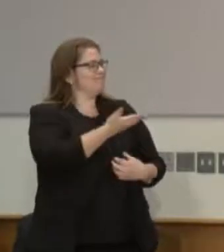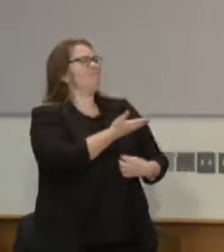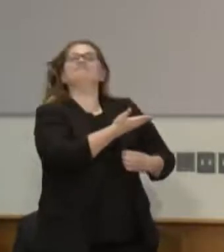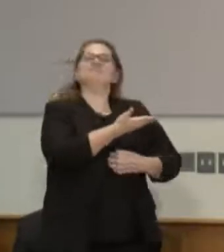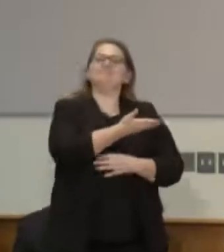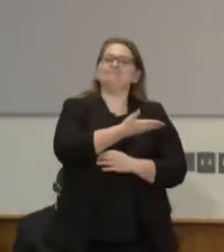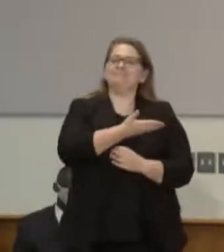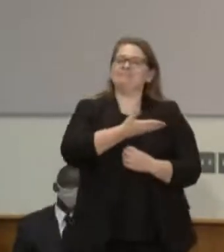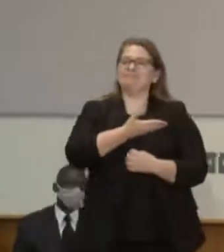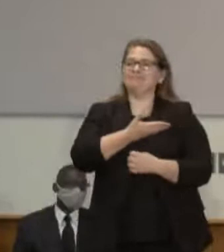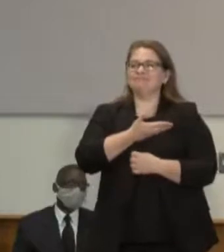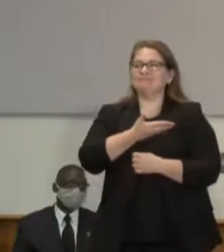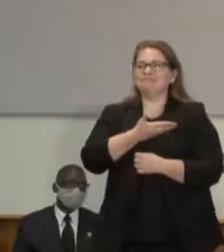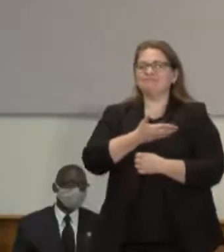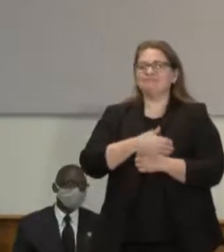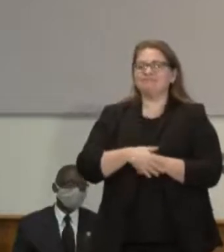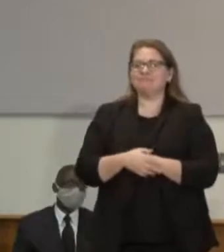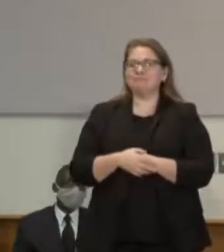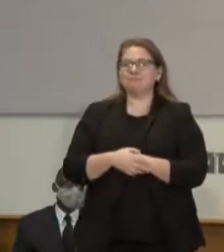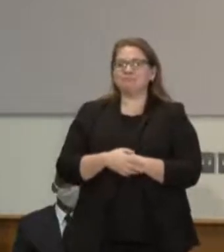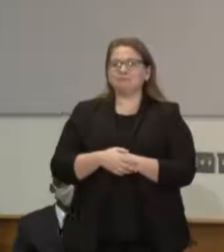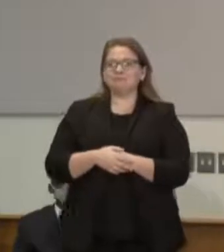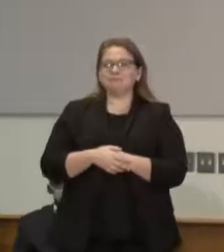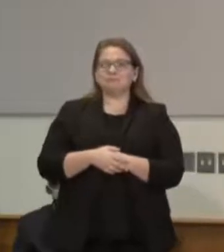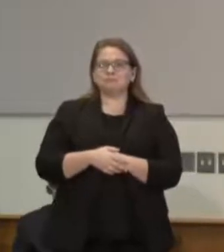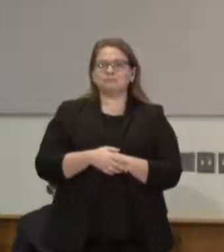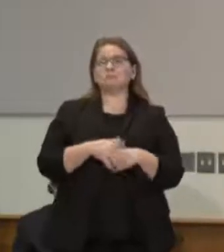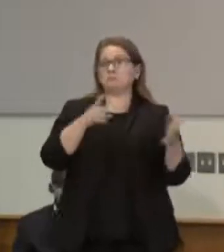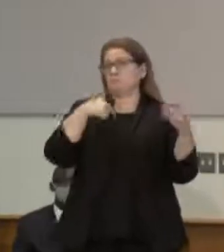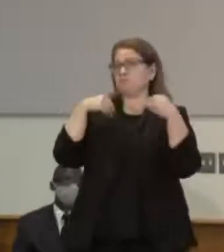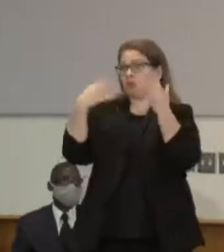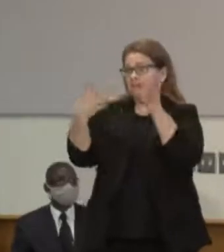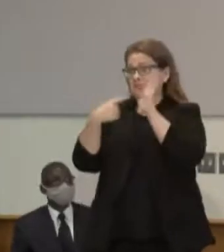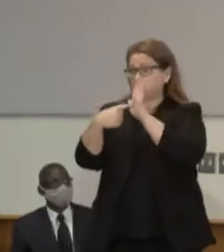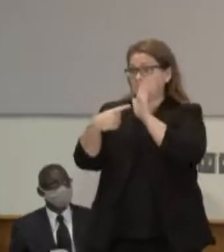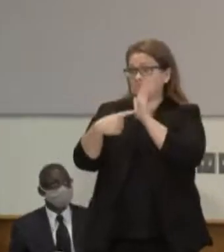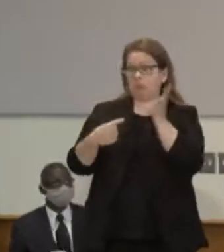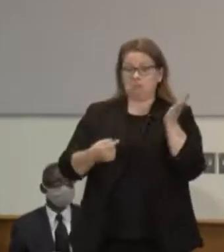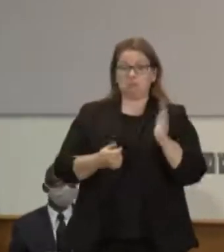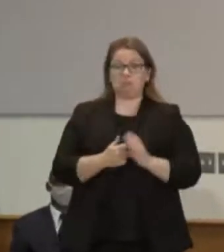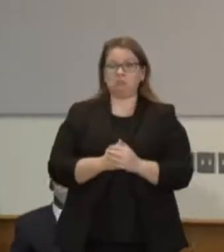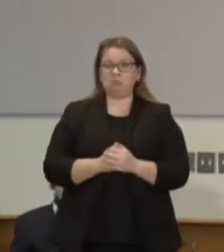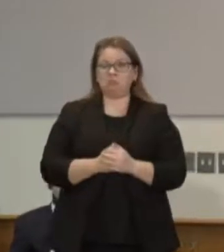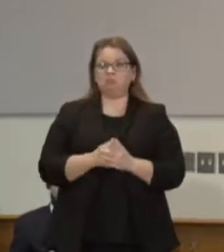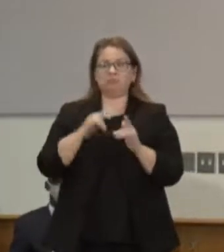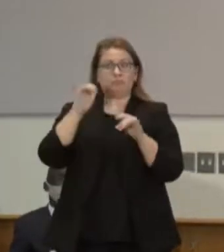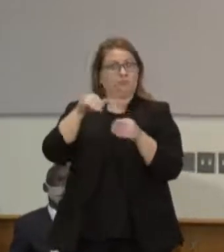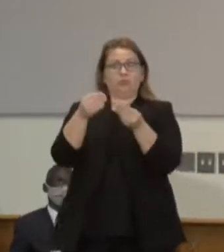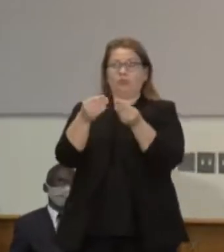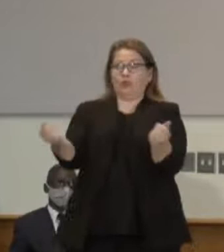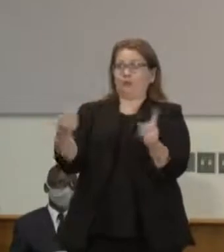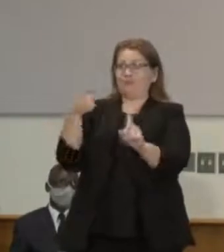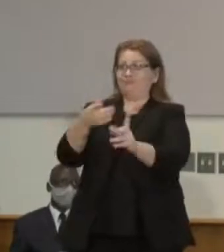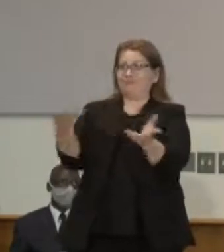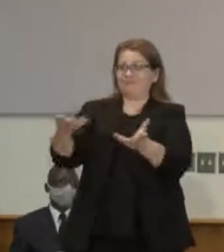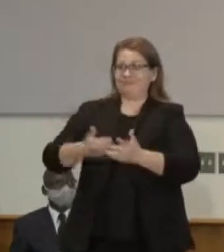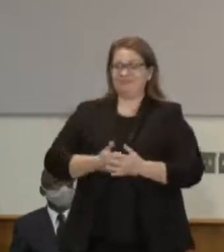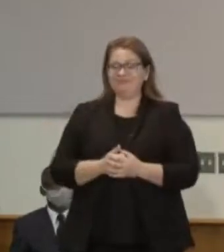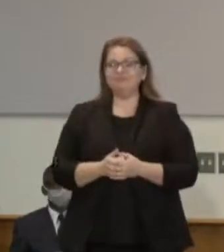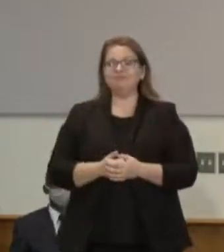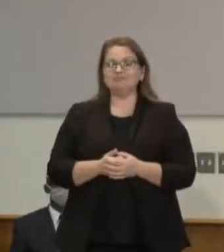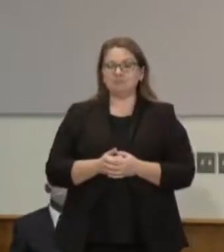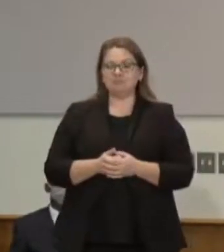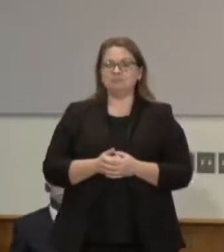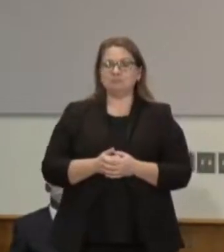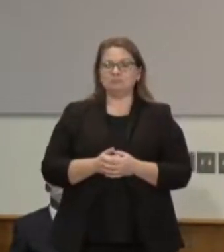I'm going to give you a concrete solution. So in the city of St. Paul,